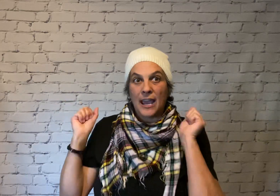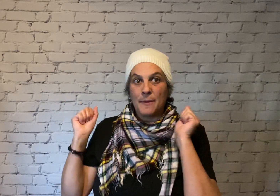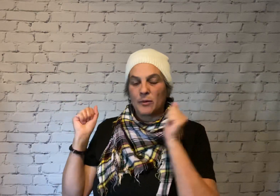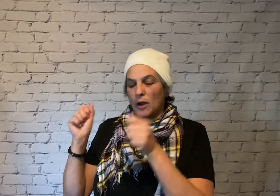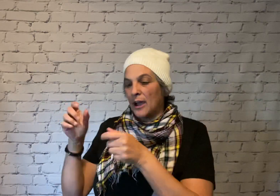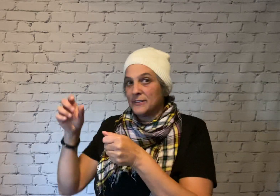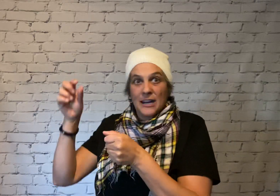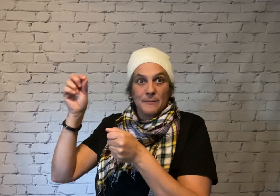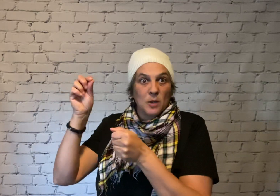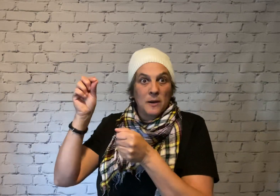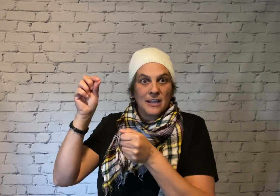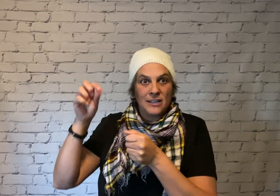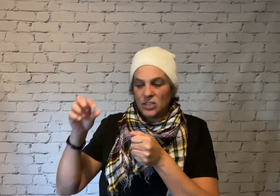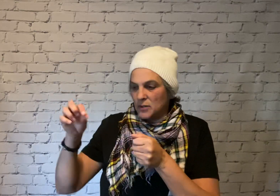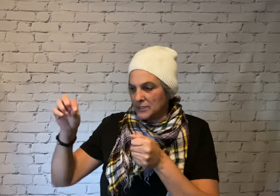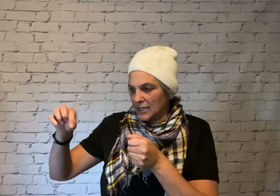came and arrived and I'm so excited to use it.